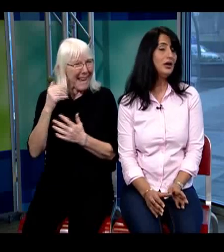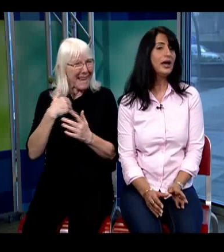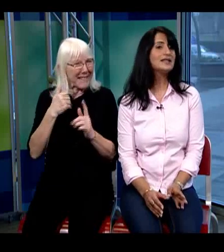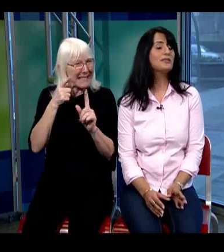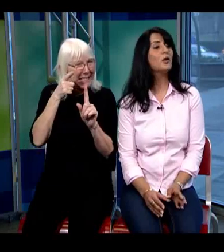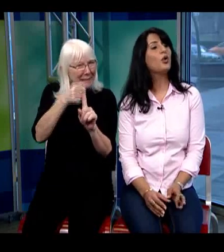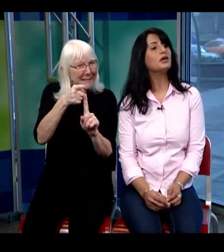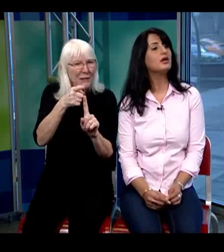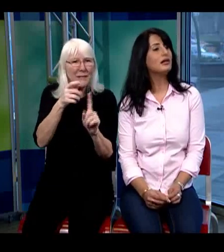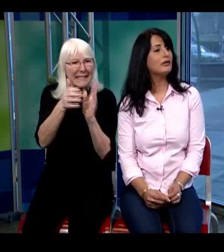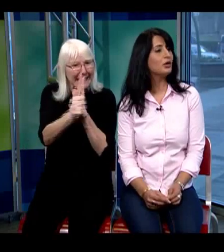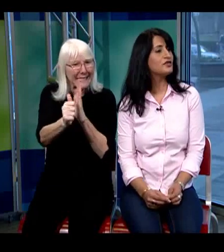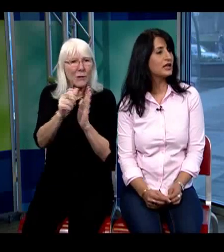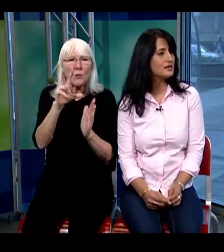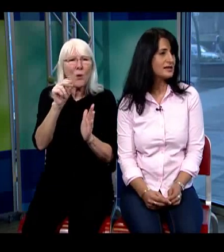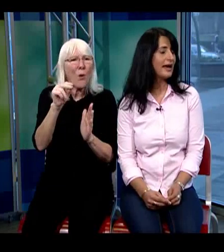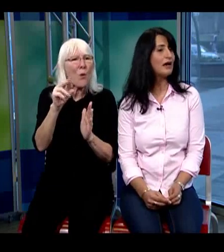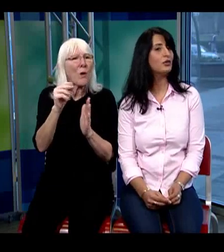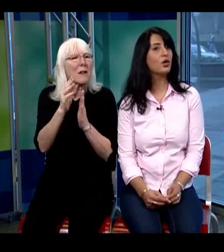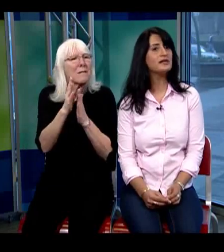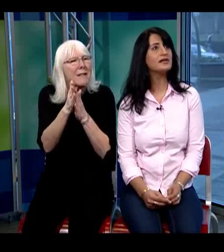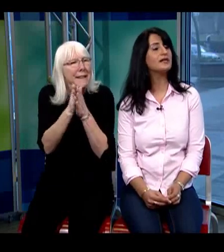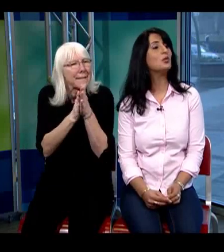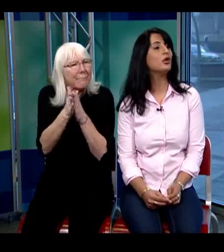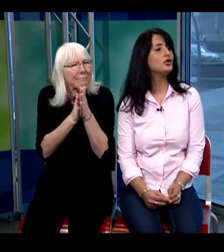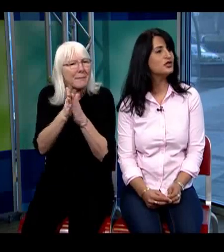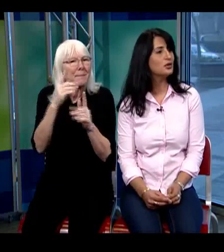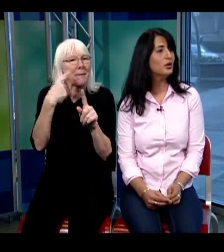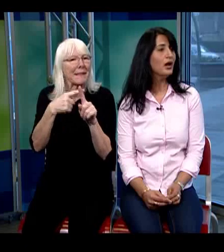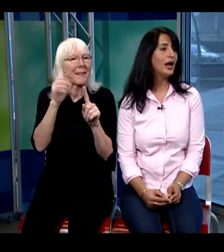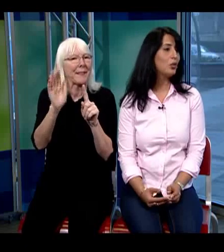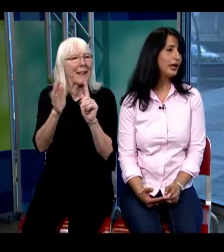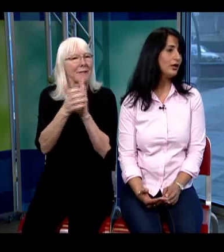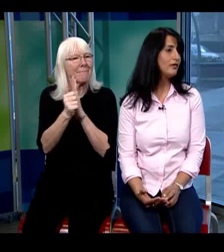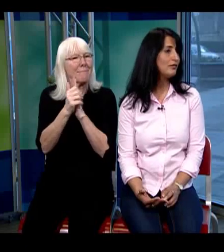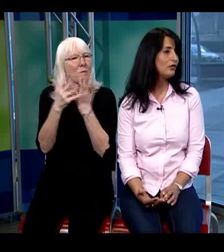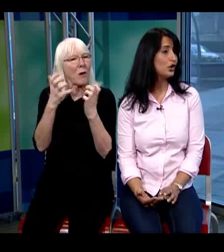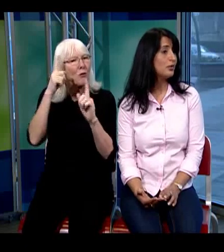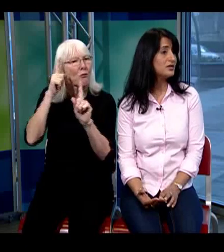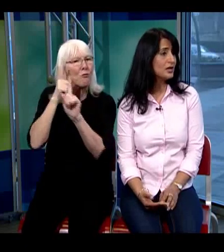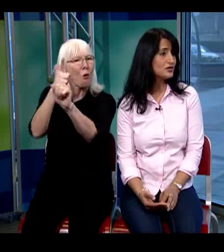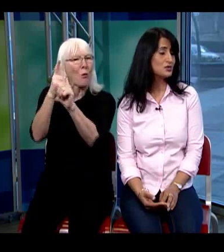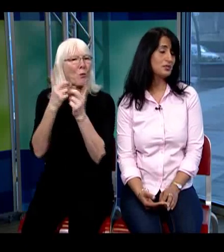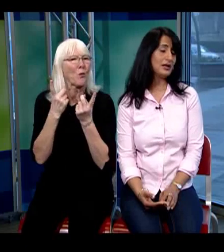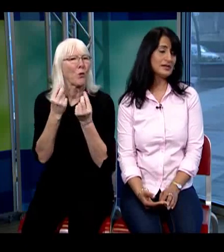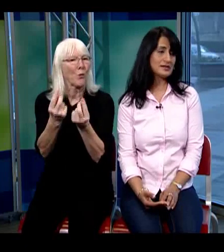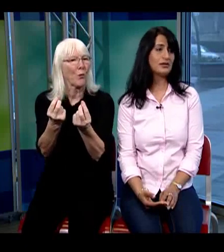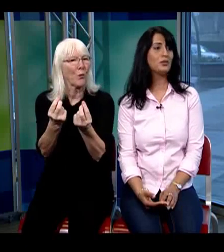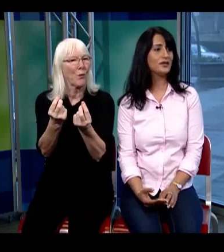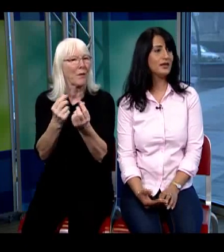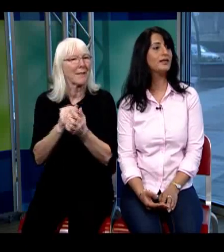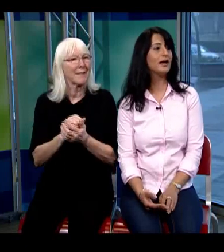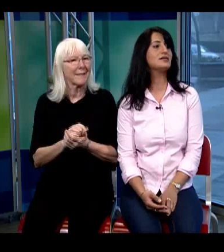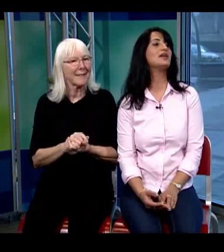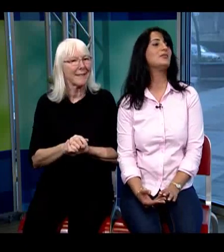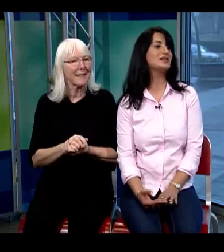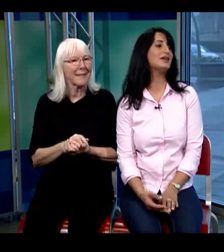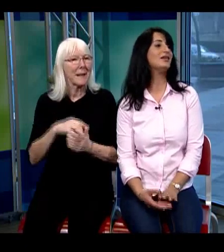it's about what level of skills they have and what is it that they want to do and what kind of level of accommodations would be necessary within that particular